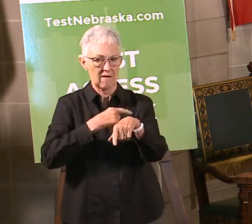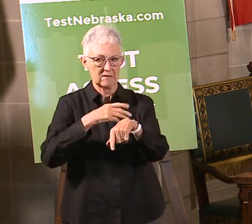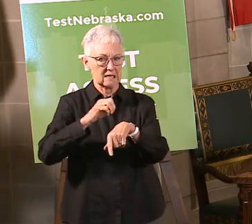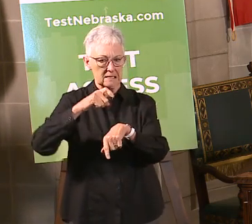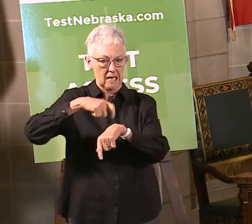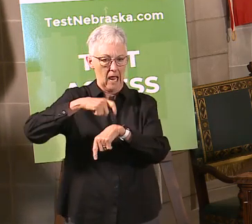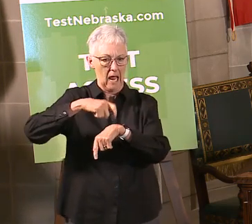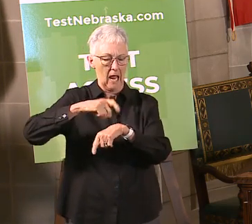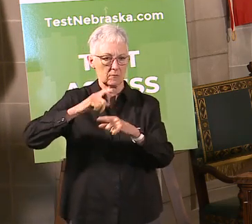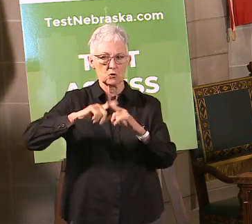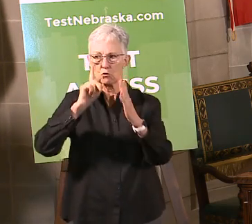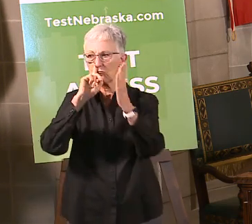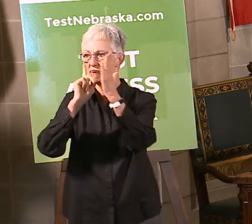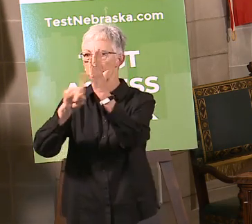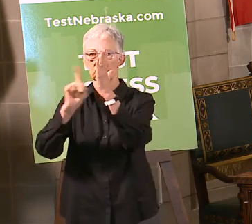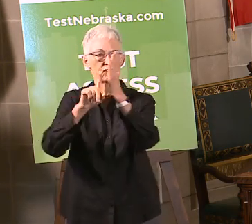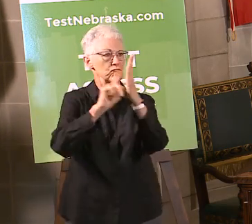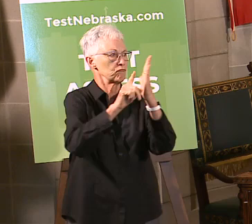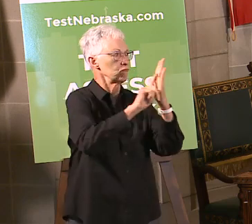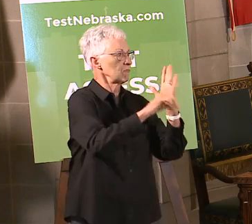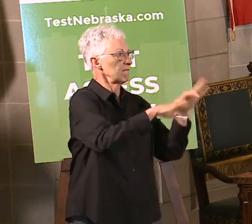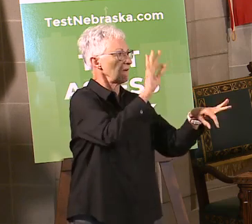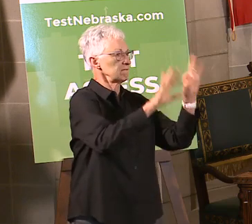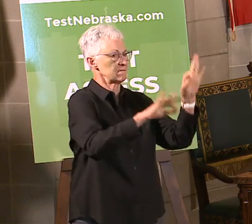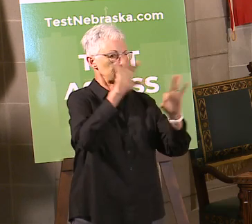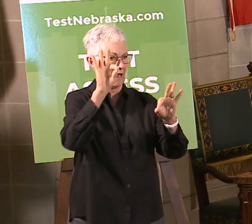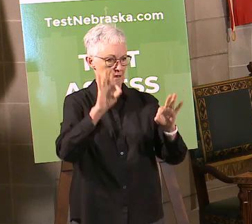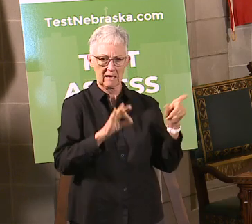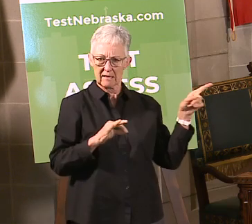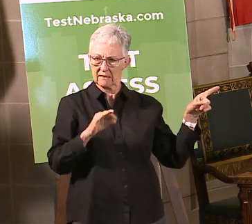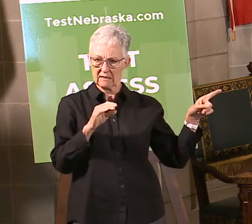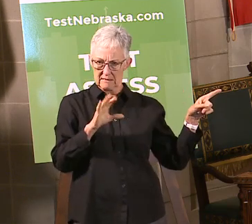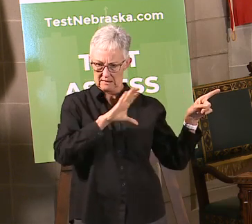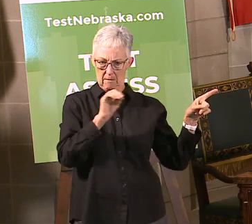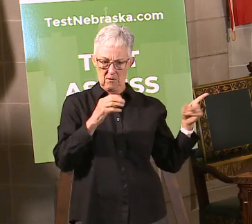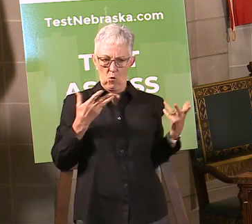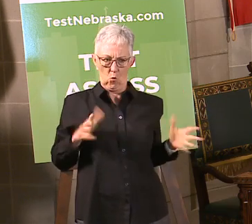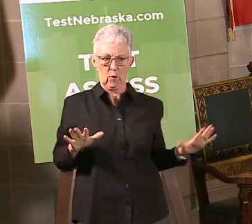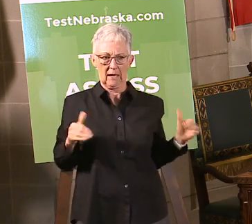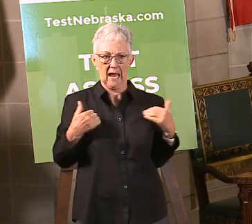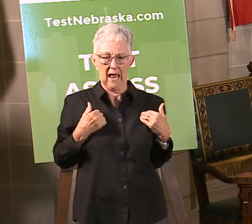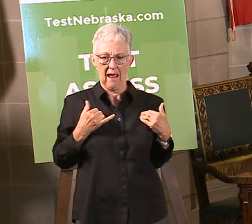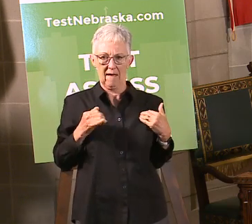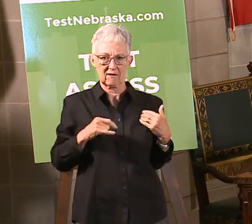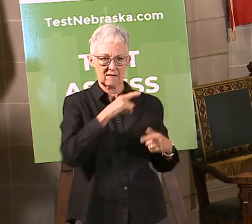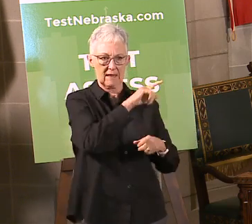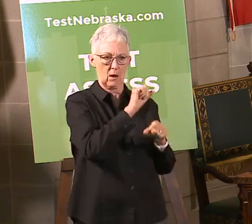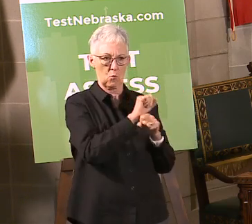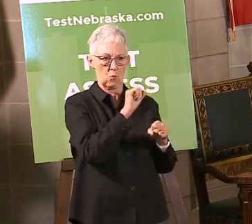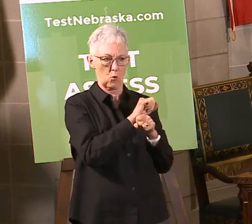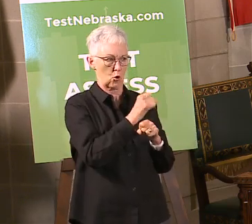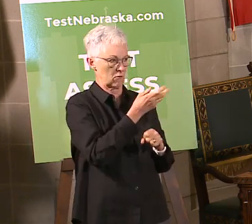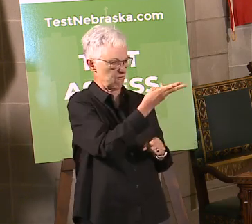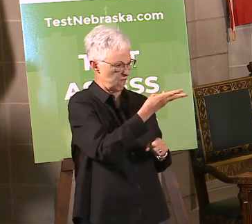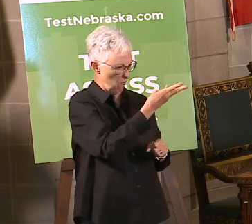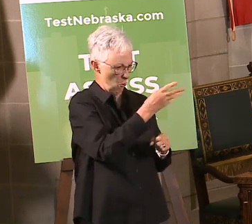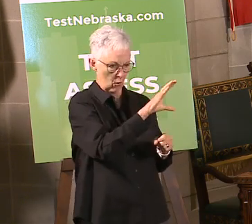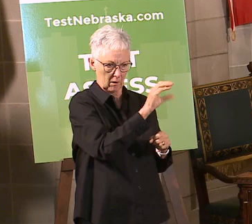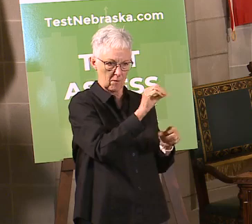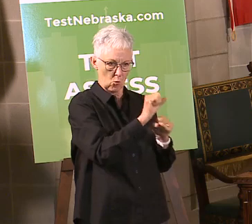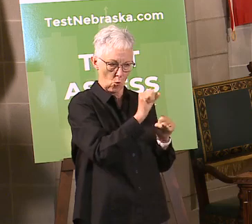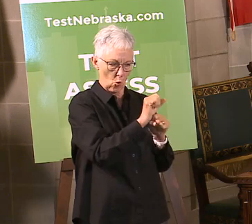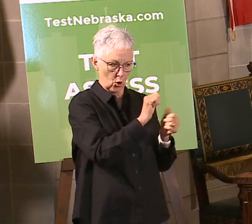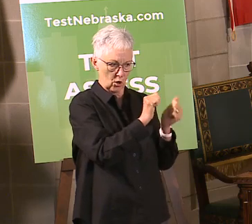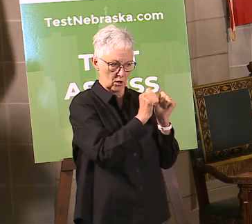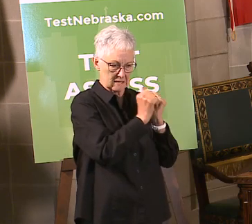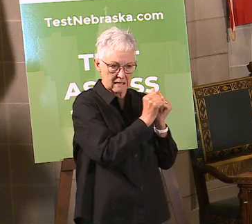We're doing tests last week, right? So nobody had that ability to be able to do that. In fact, you know, we used